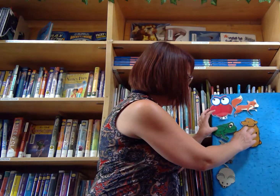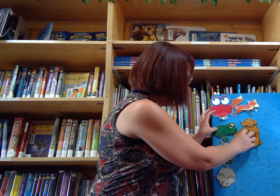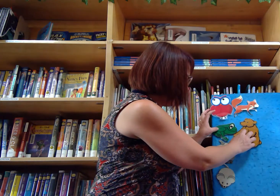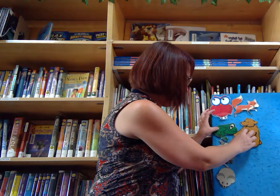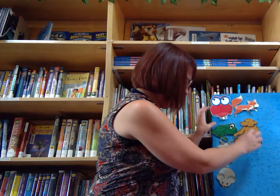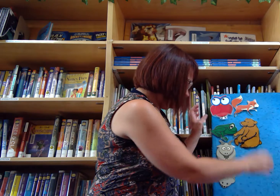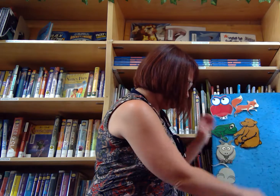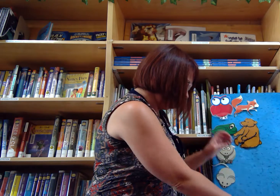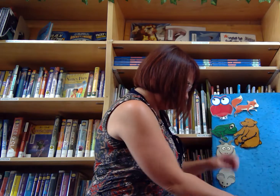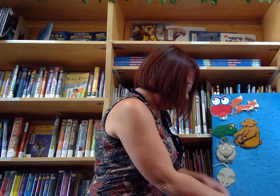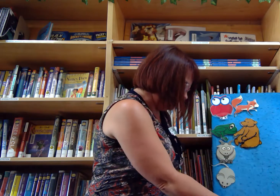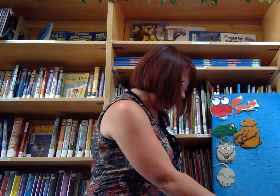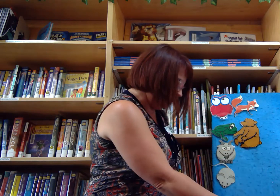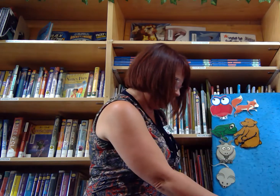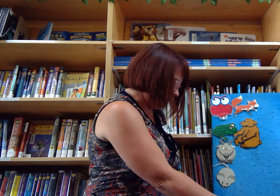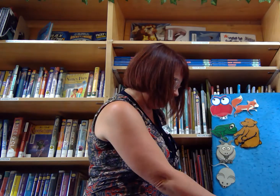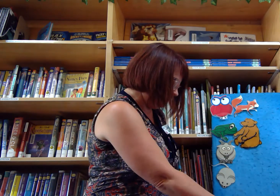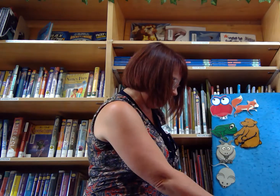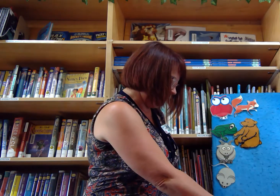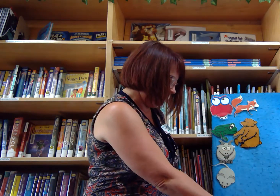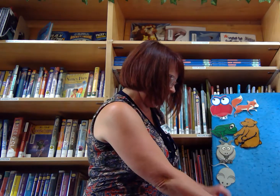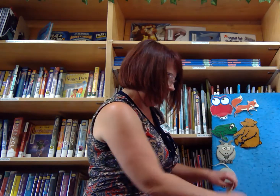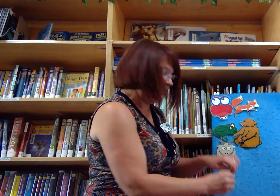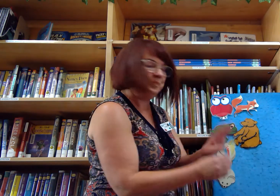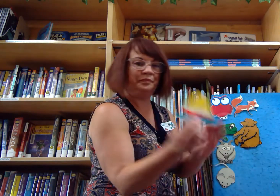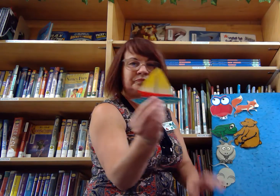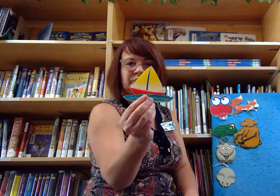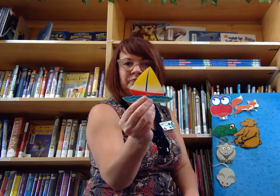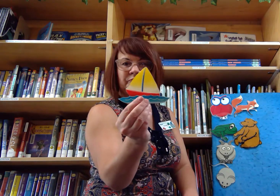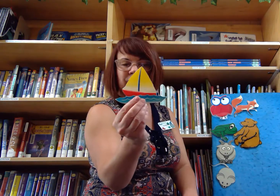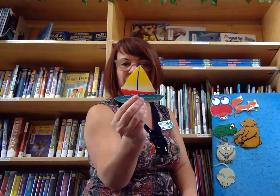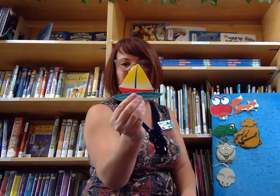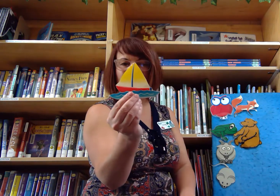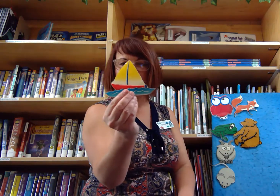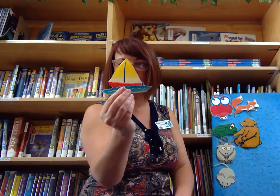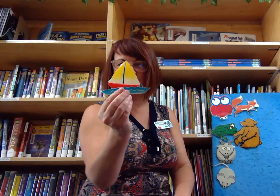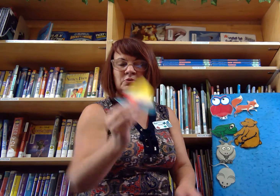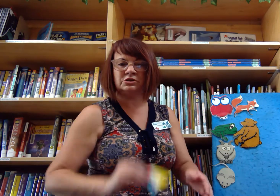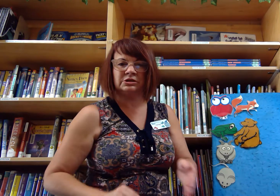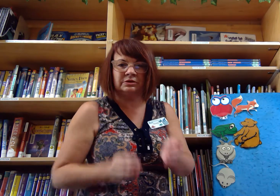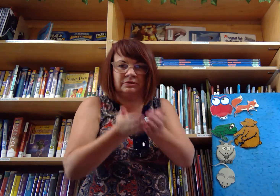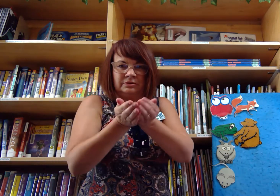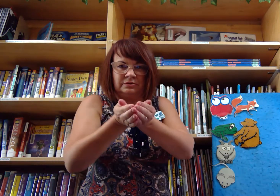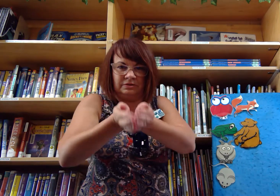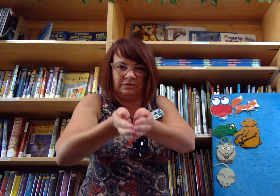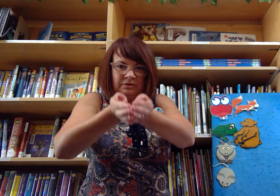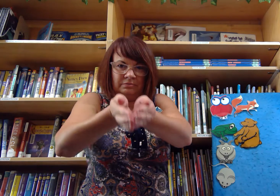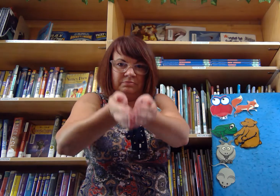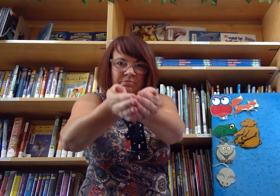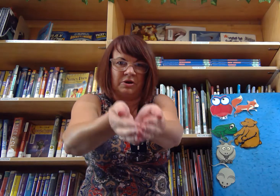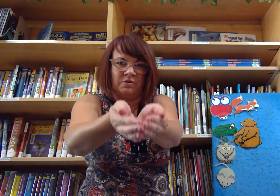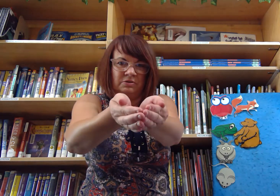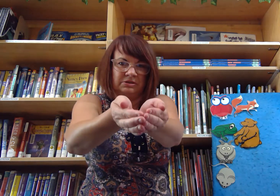Okay, on the other side we have a boat. Boat.